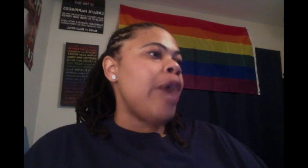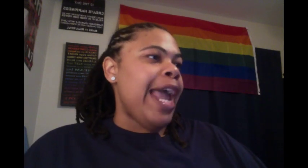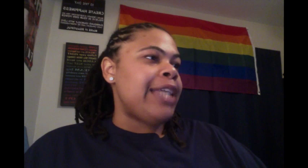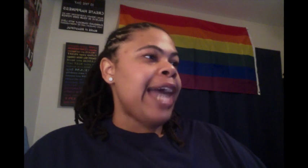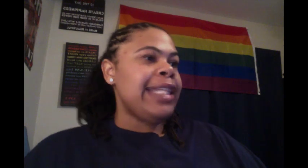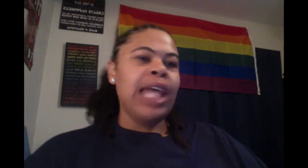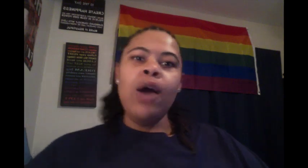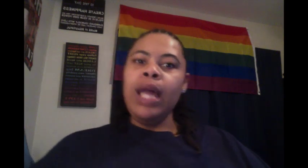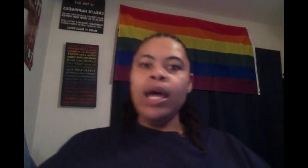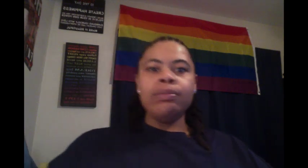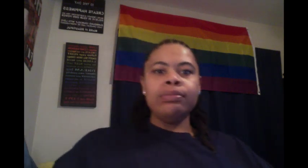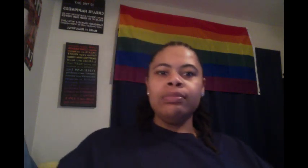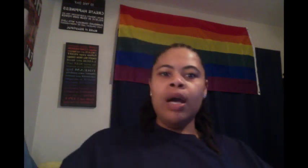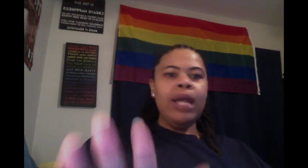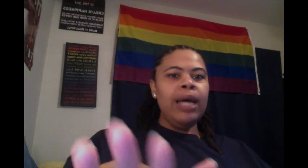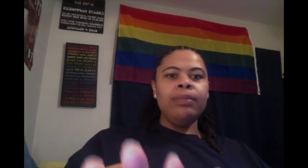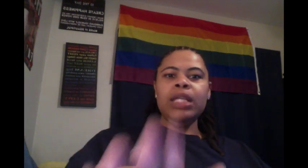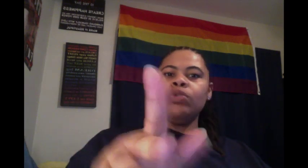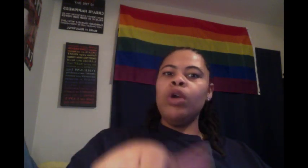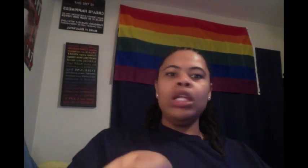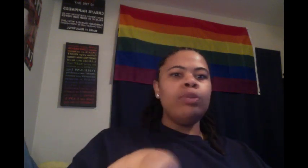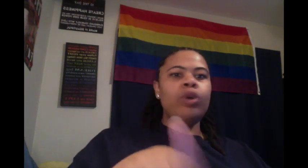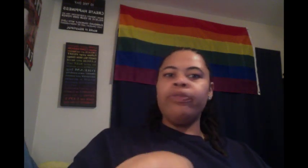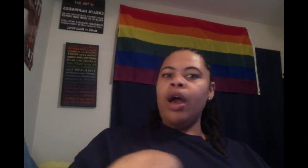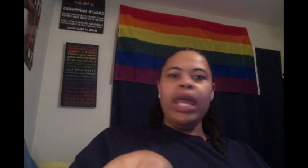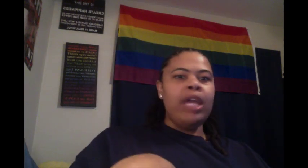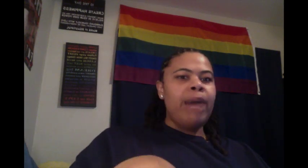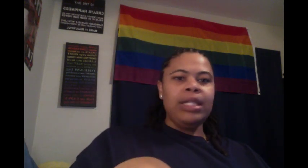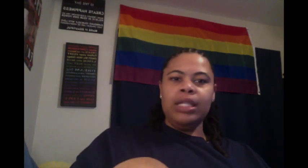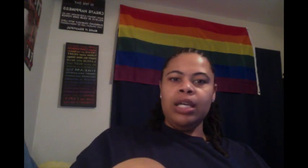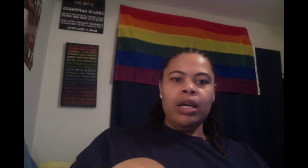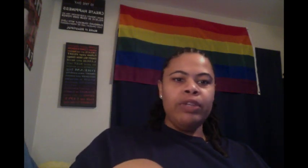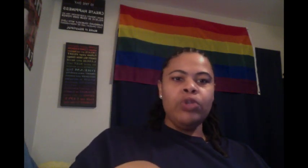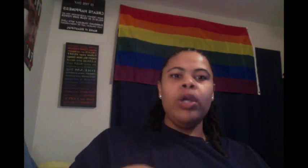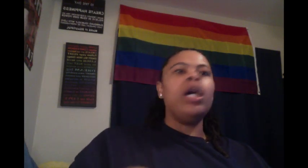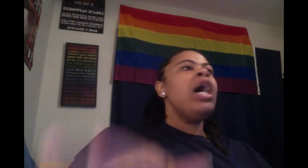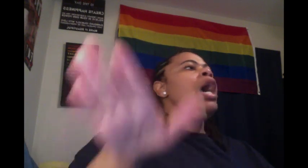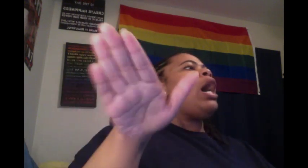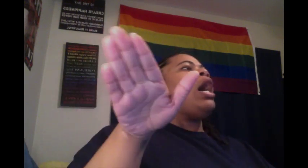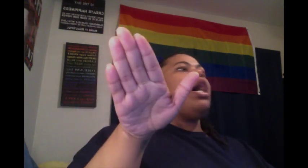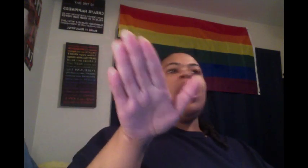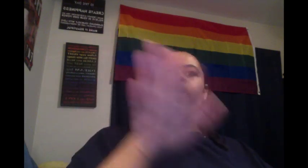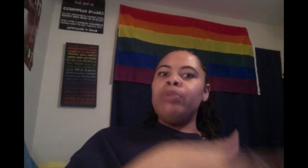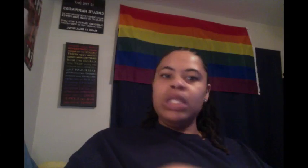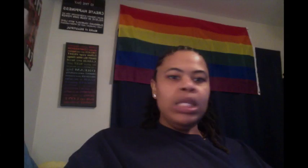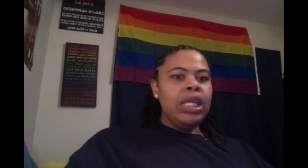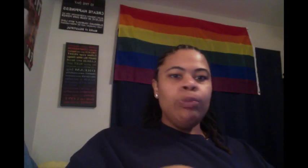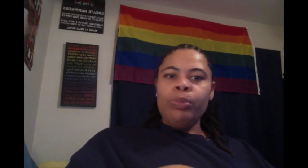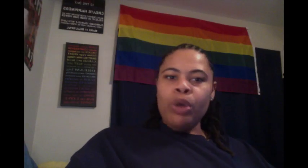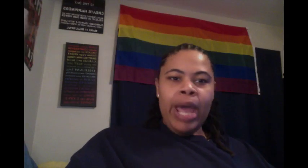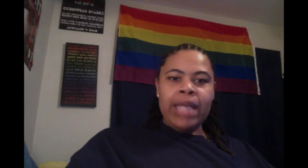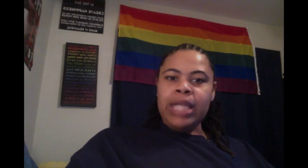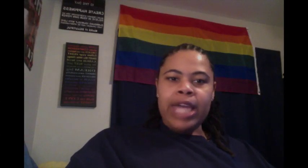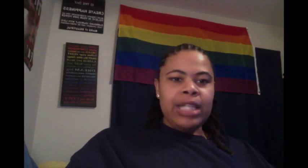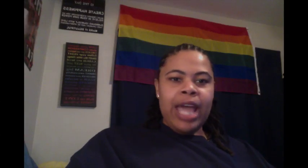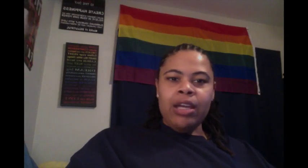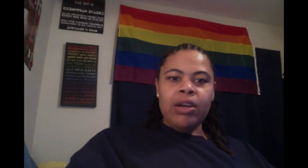ass. I said, hold up, hold up. It's too early in the morning for all that animosity, um, Victoria. Priscilla didn't whoop your ass last night. Okay.